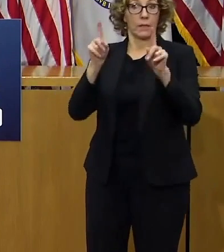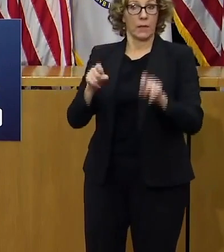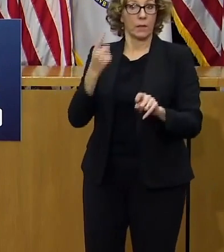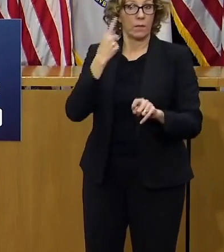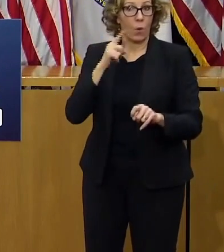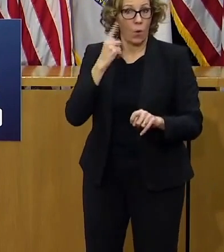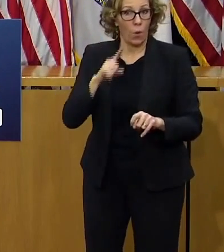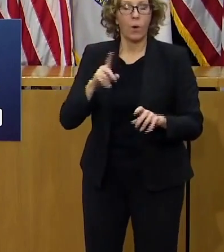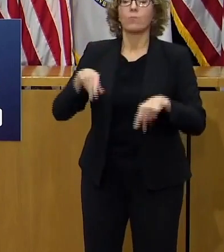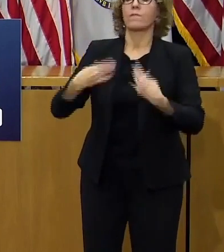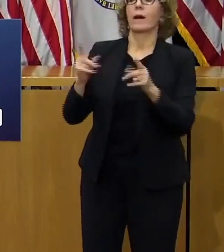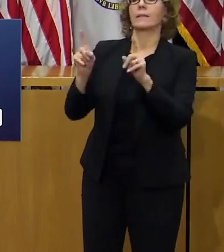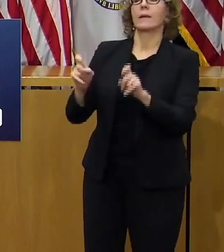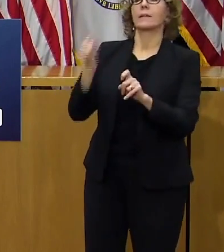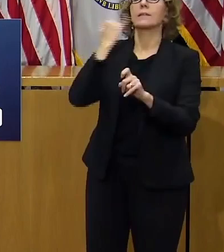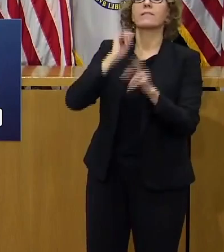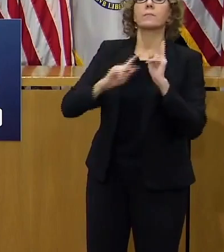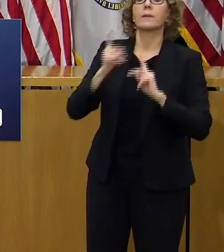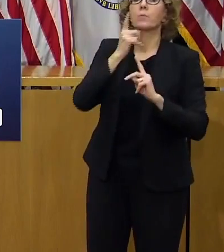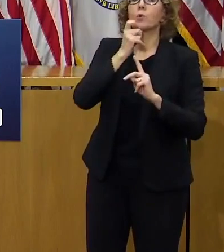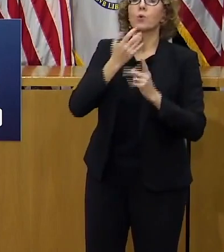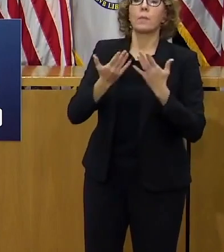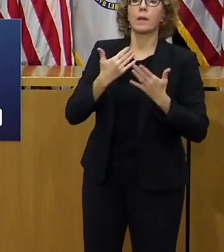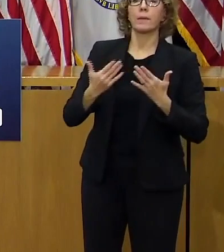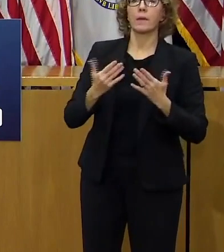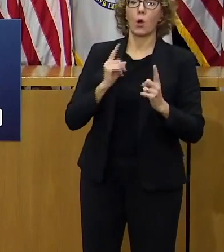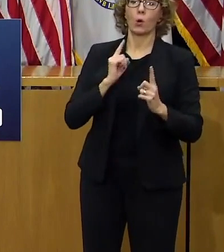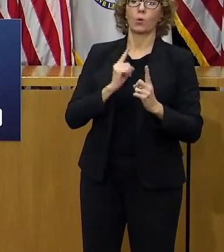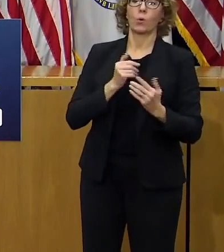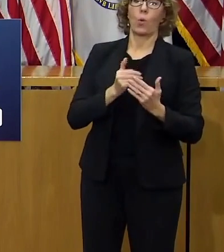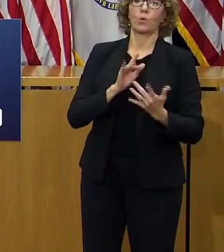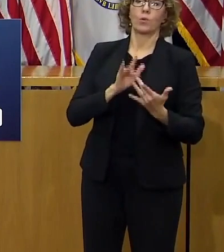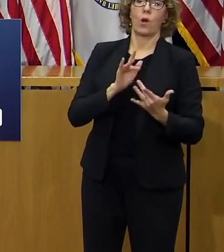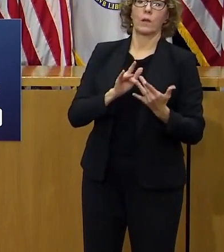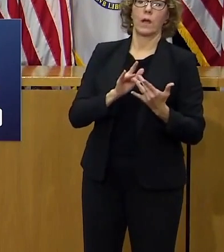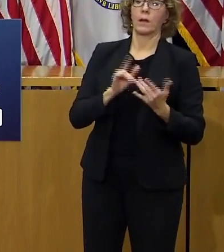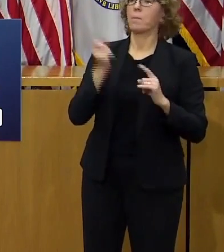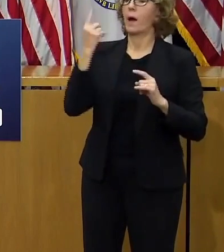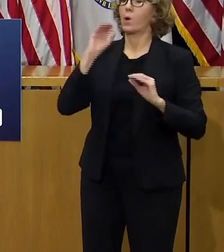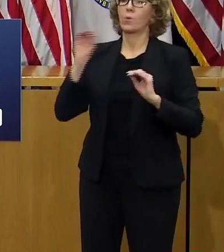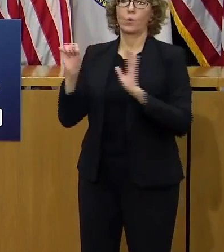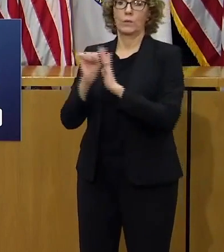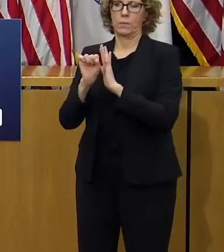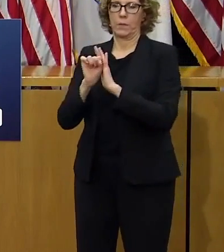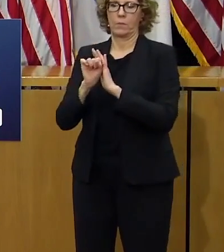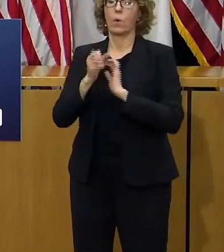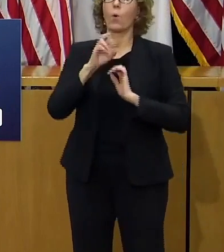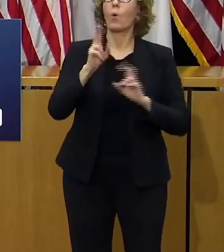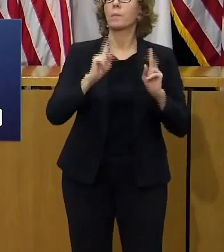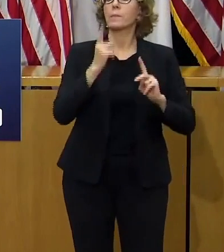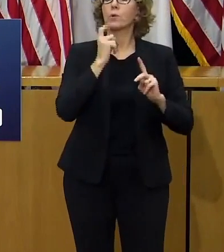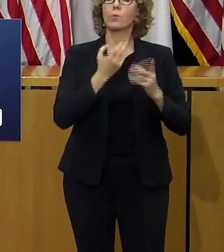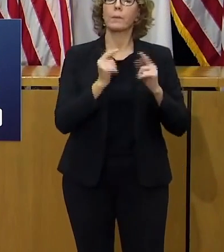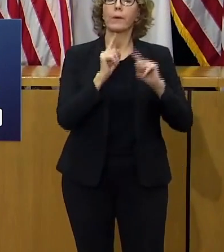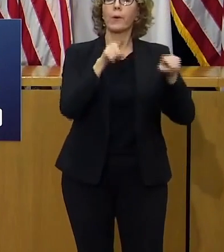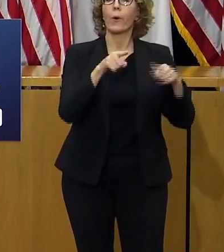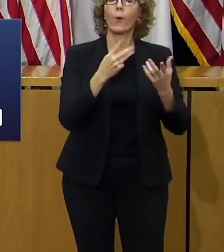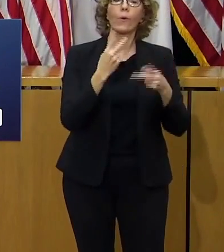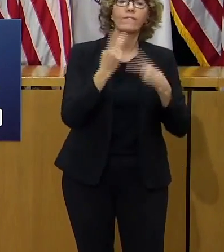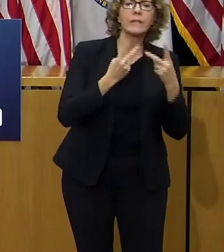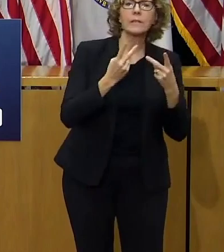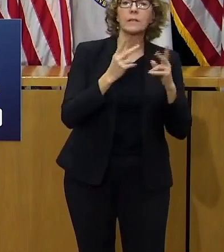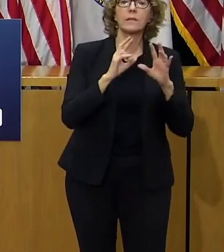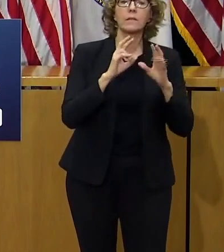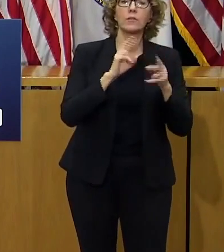testing to asymptomatic close contacts and or symptomatic community members and patients at no cost through sunday